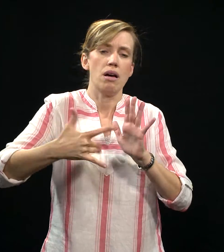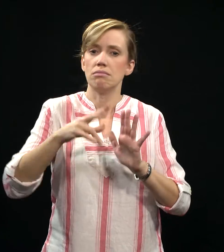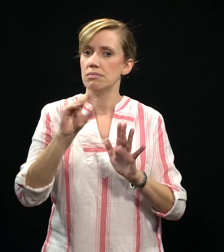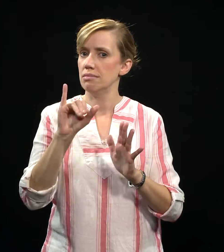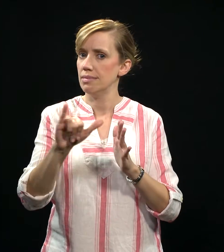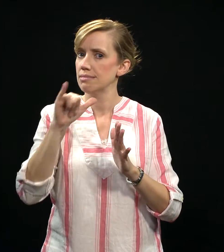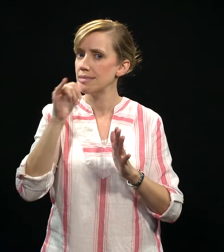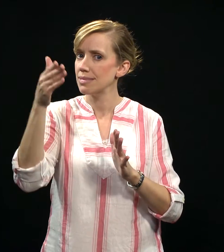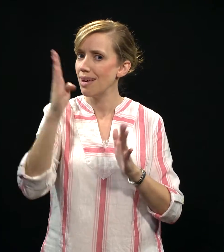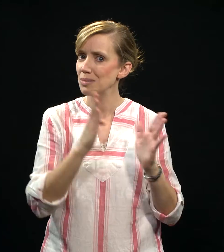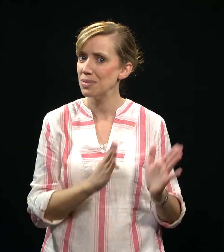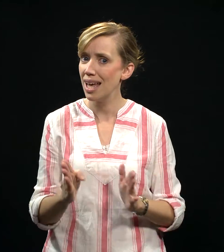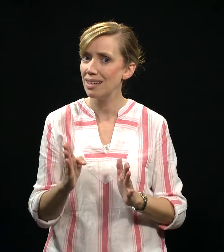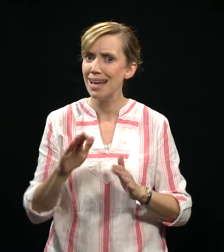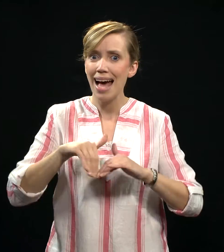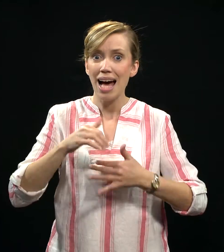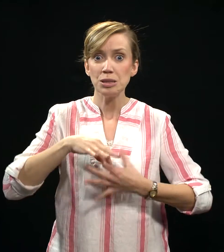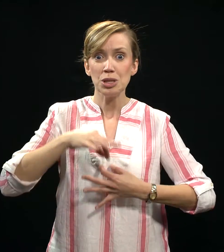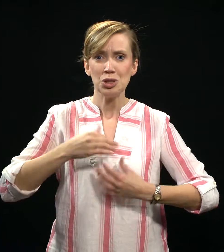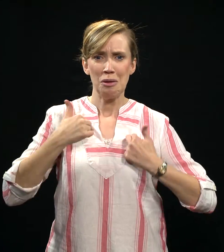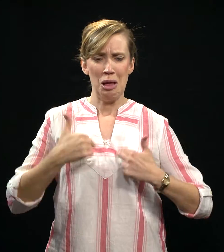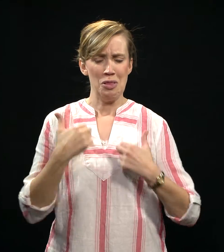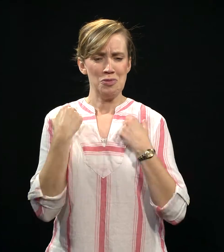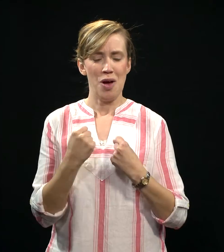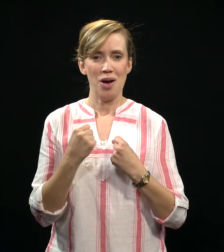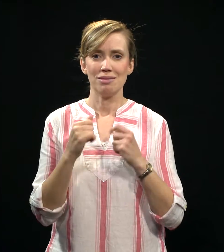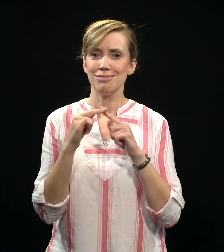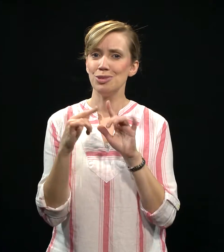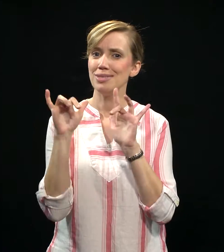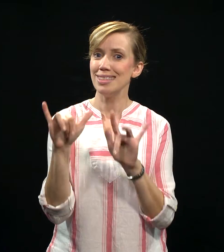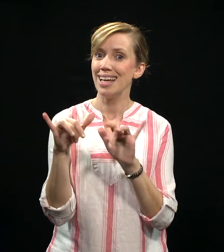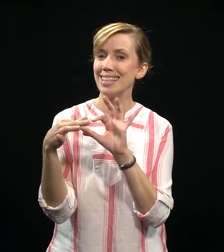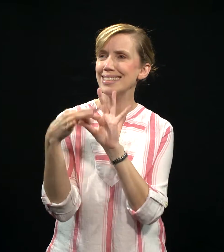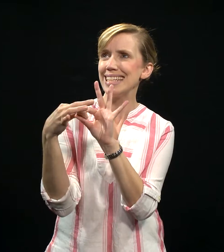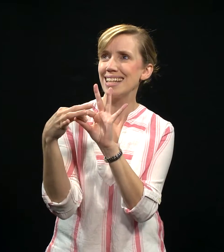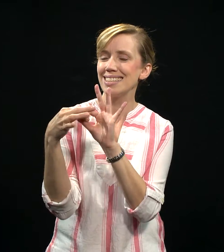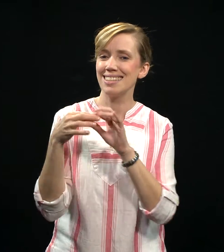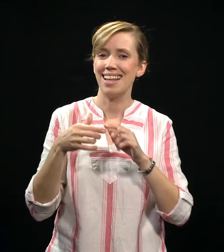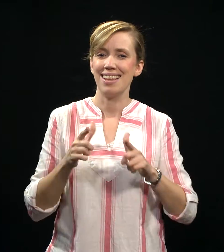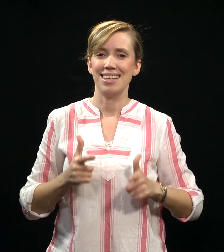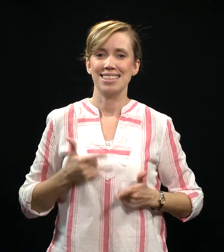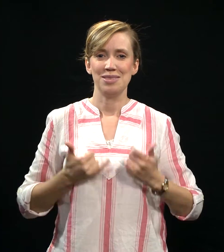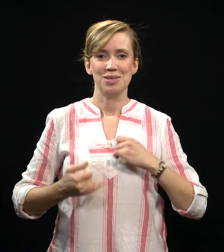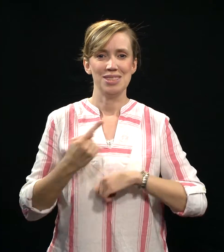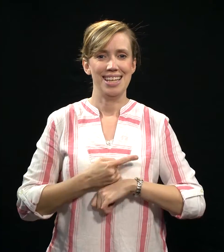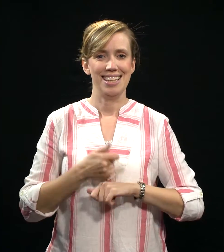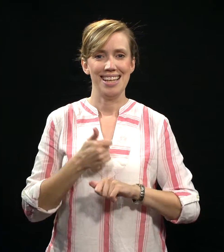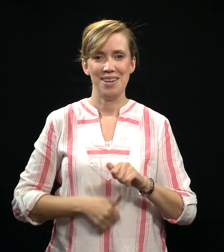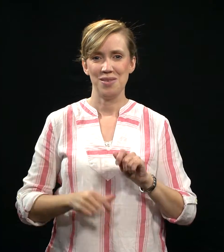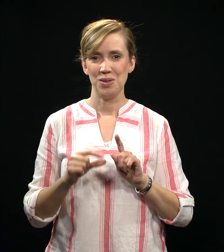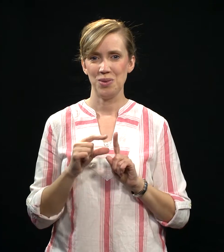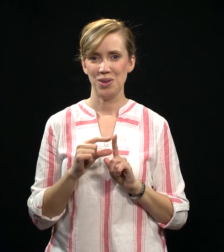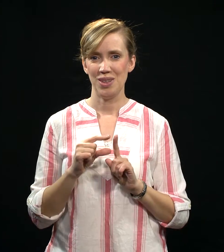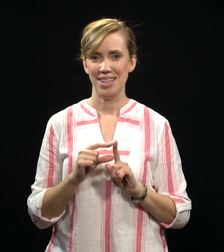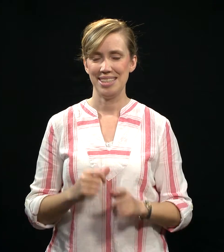way to spiritual health is to be connected. I'm John Bradshaw for It Is Written. Let's live today by every word. To be continued...